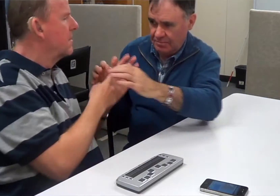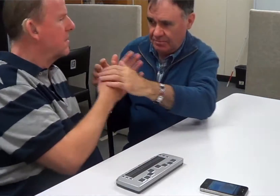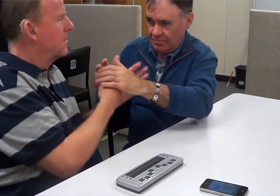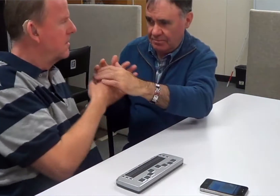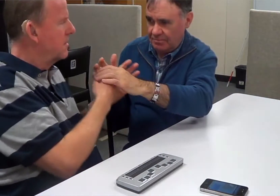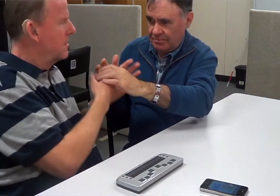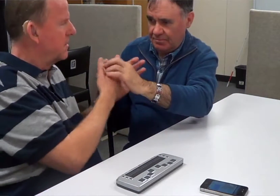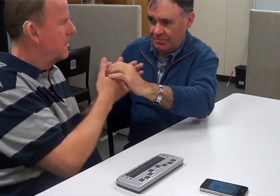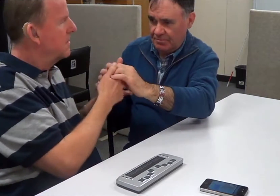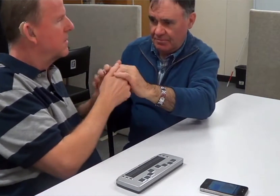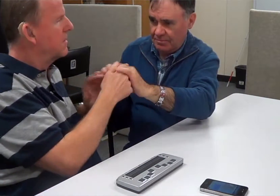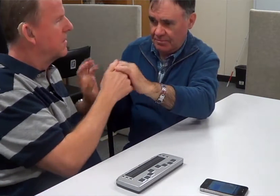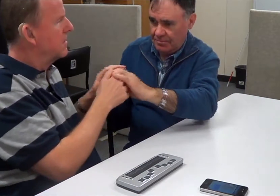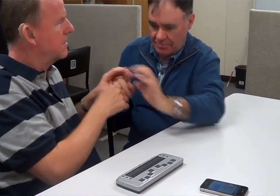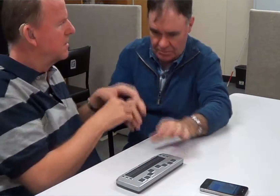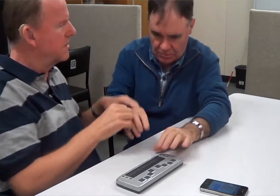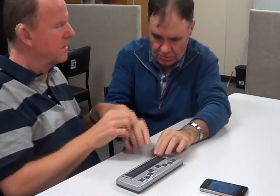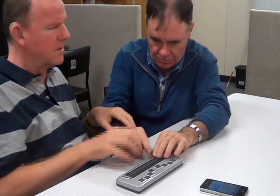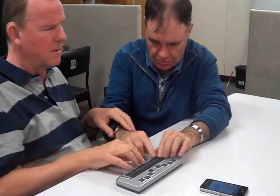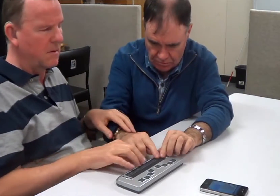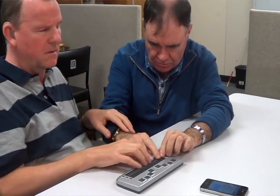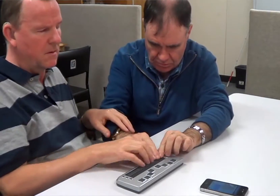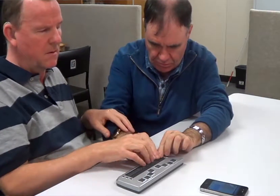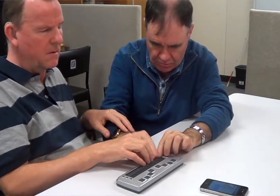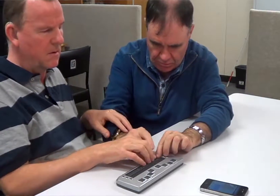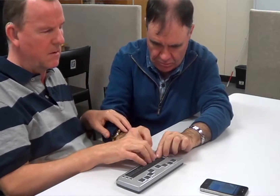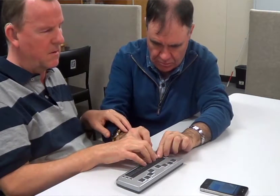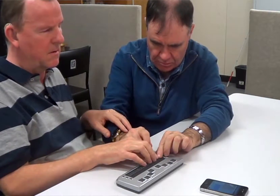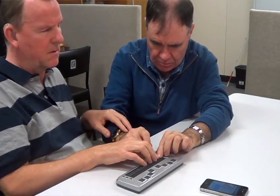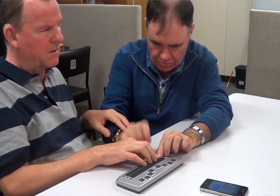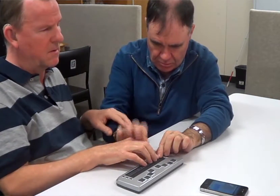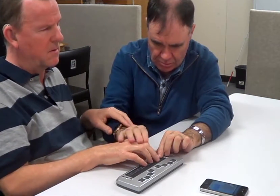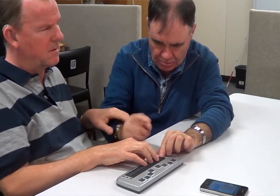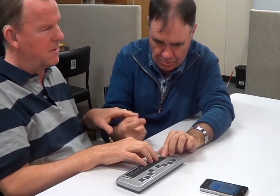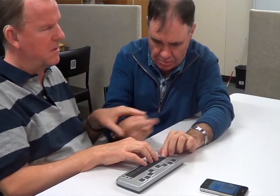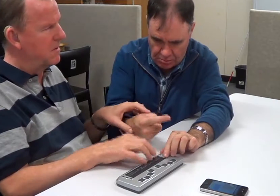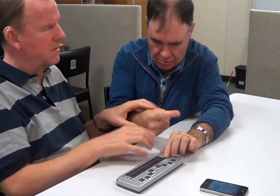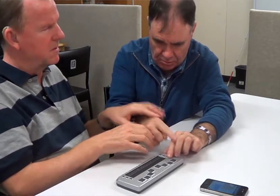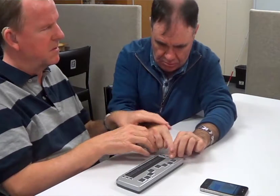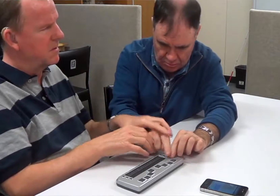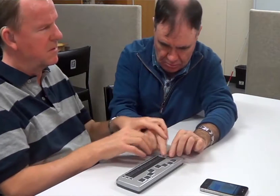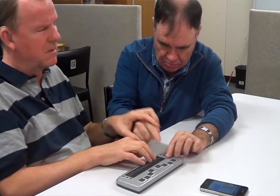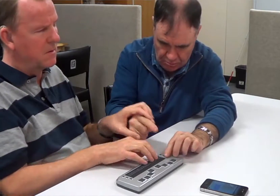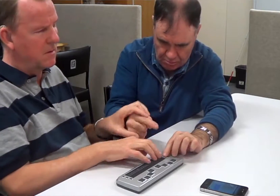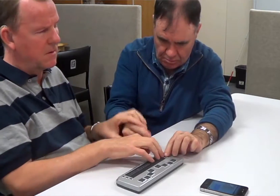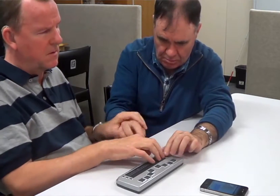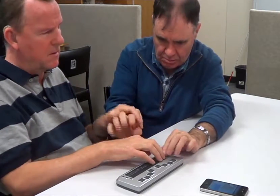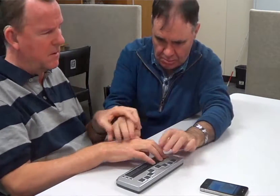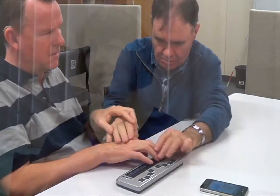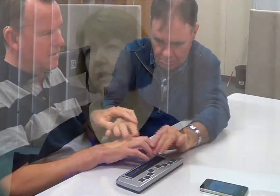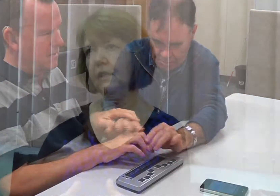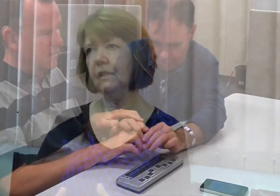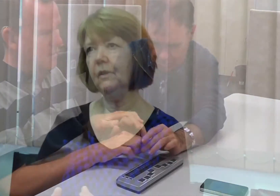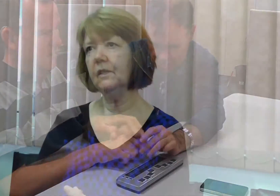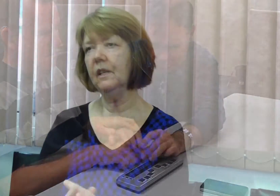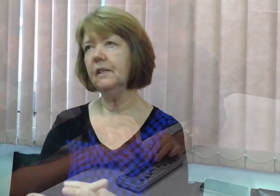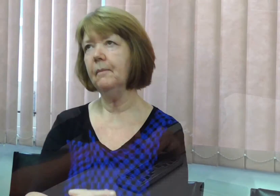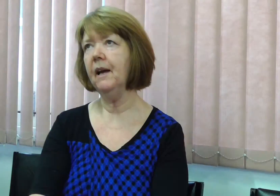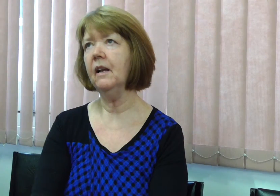Facebook, or if they want to learn about banking, or if they want to learn about any of the apps, they can ask any of their immediate family. So it's about